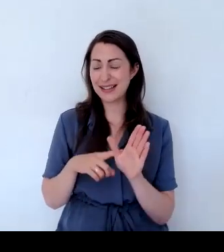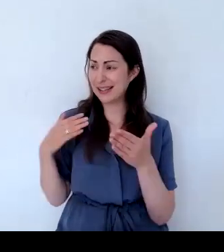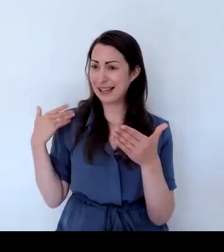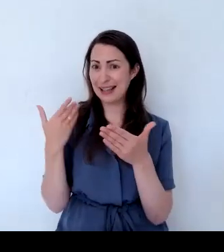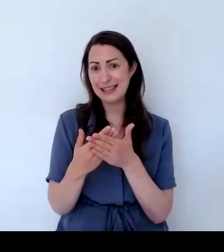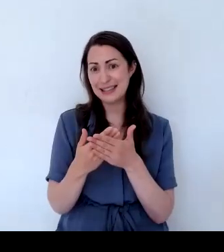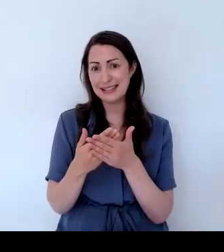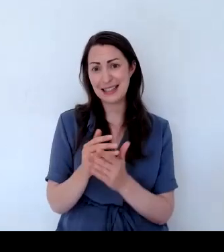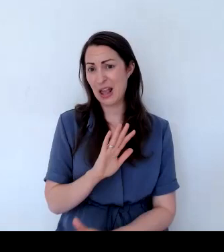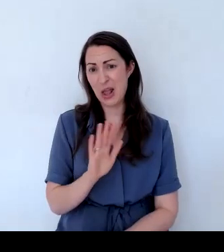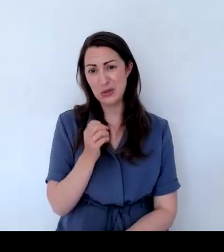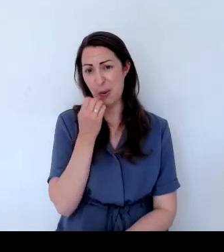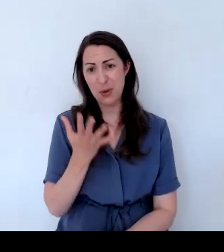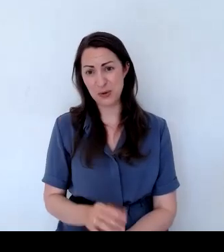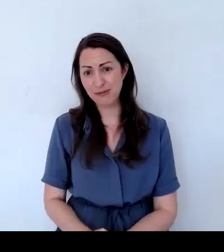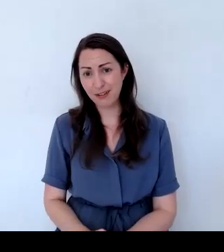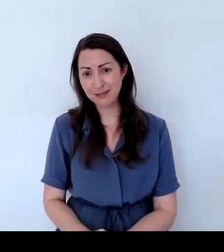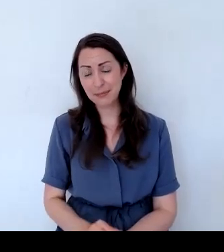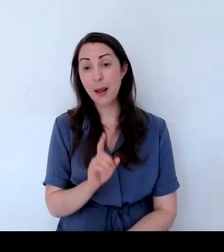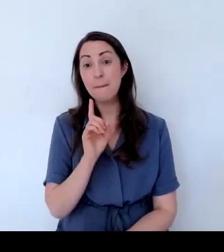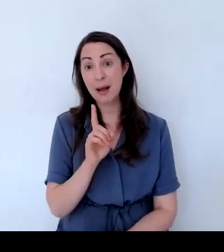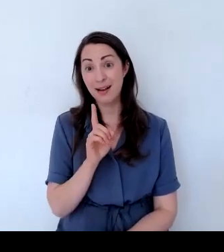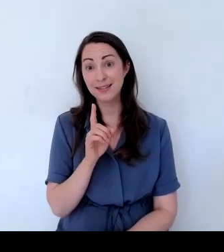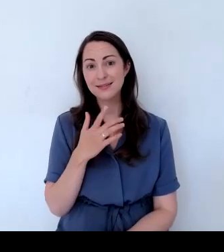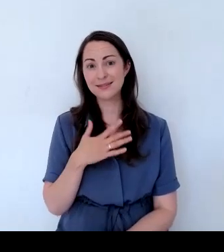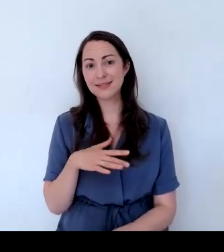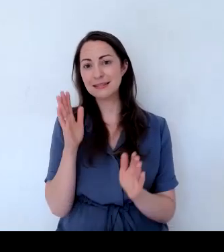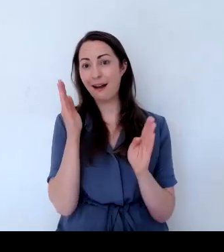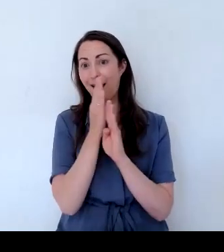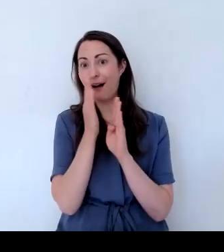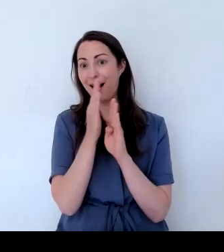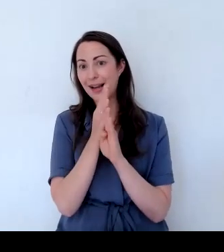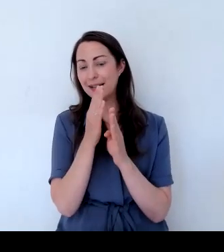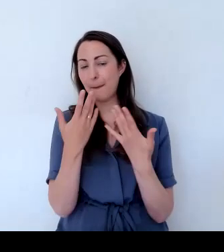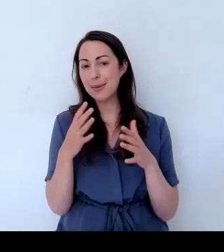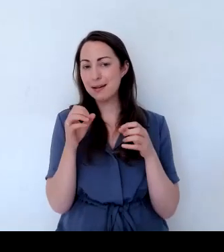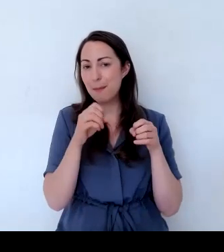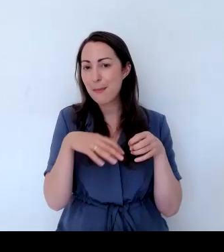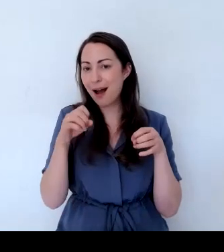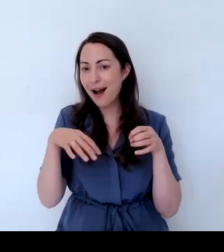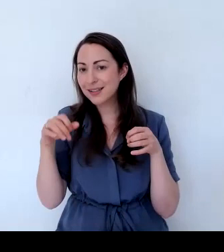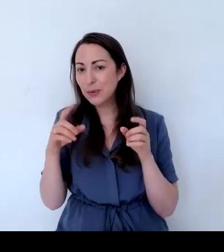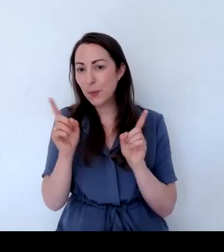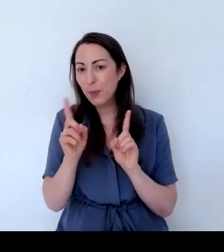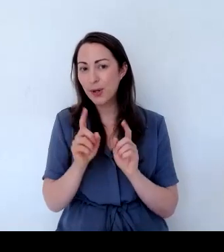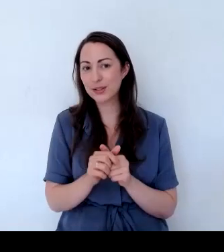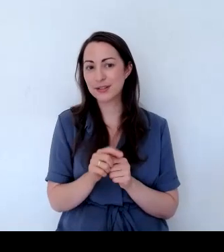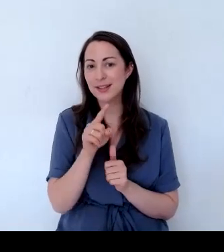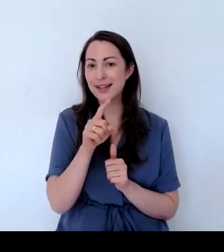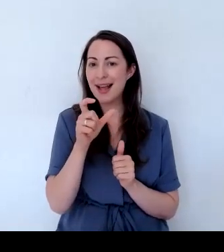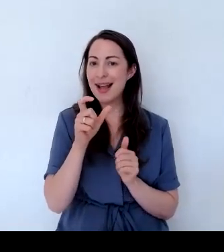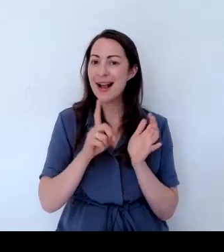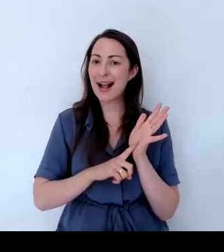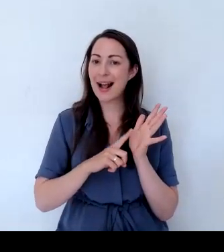So in order to mask that, we've planted this Crematus,